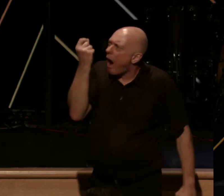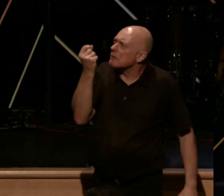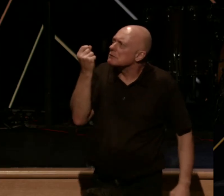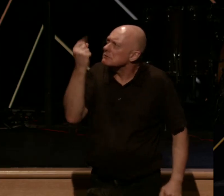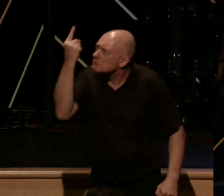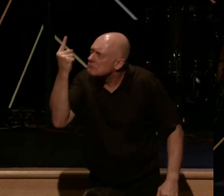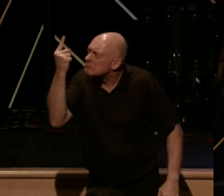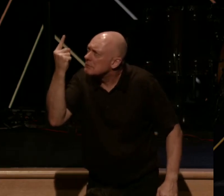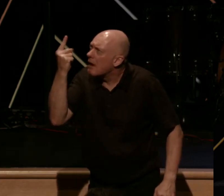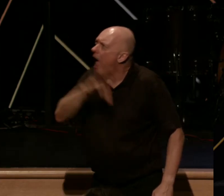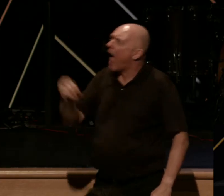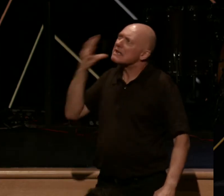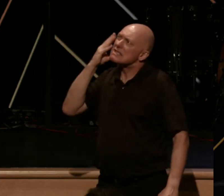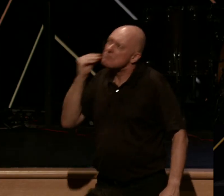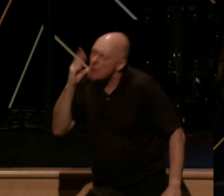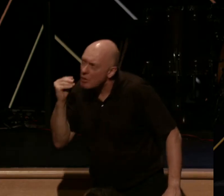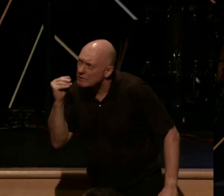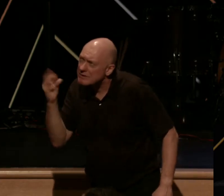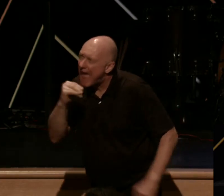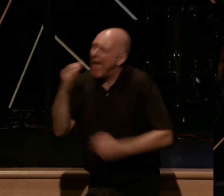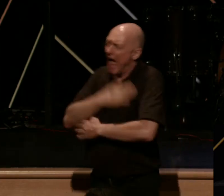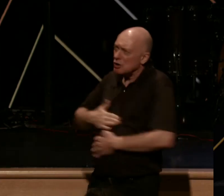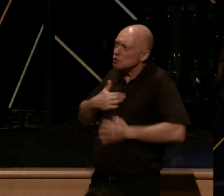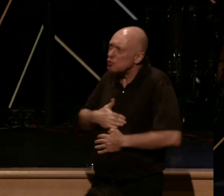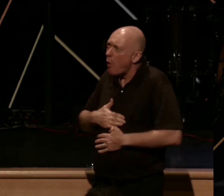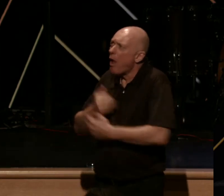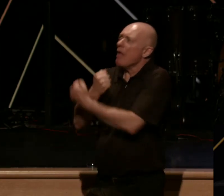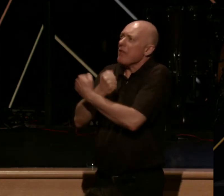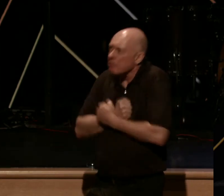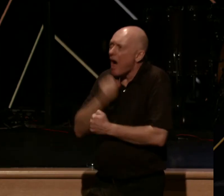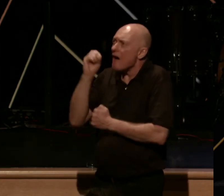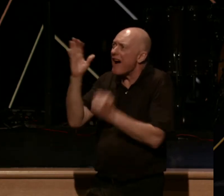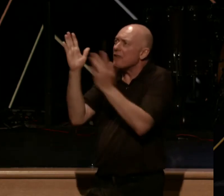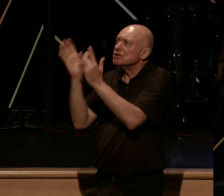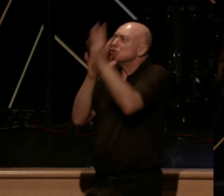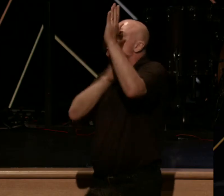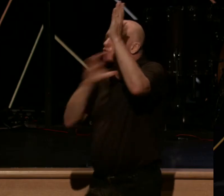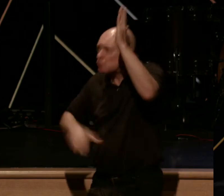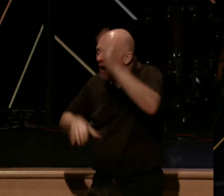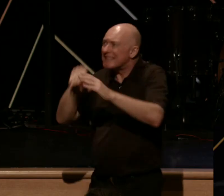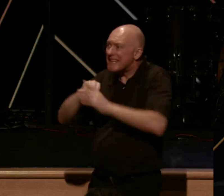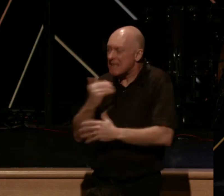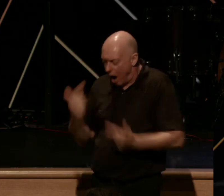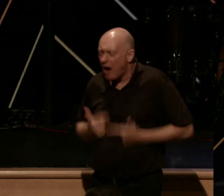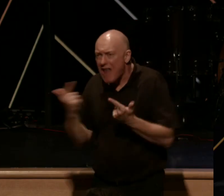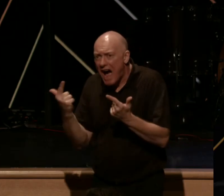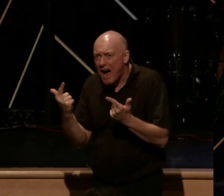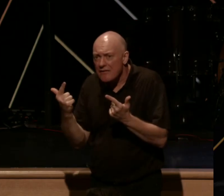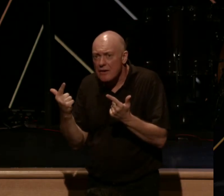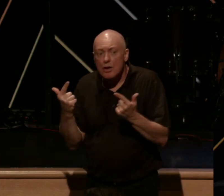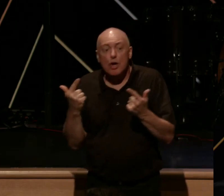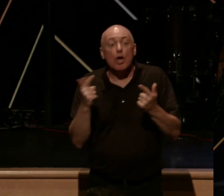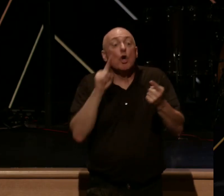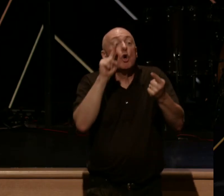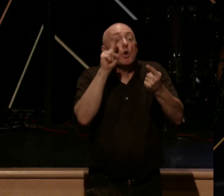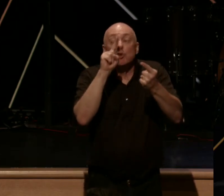experience and enjoy the love of Jesus Christ in our lives to the full?